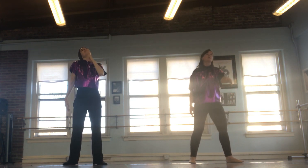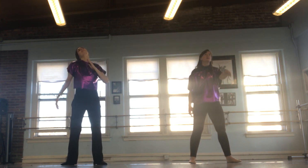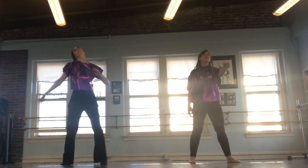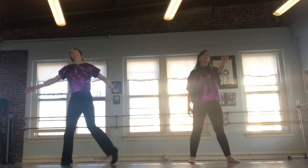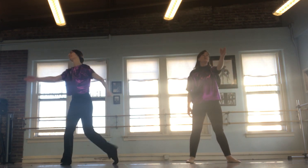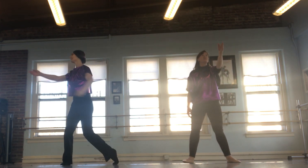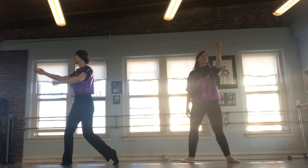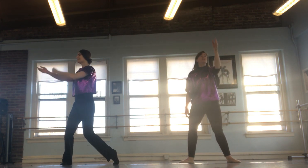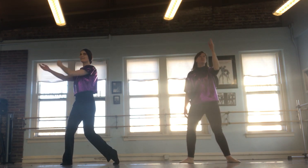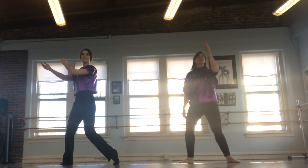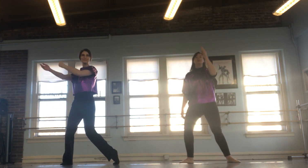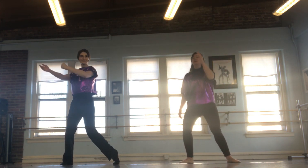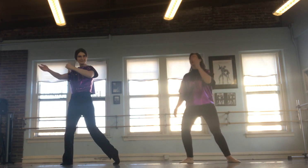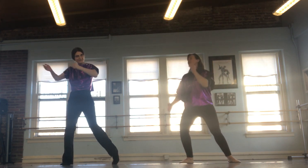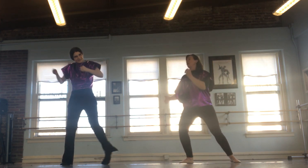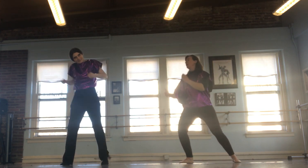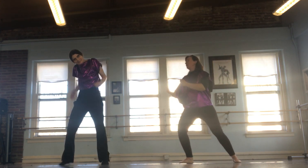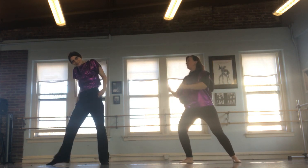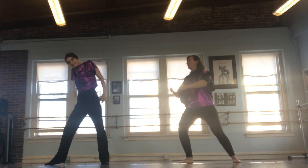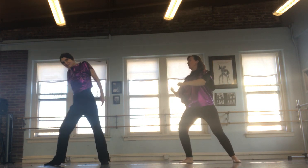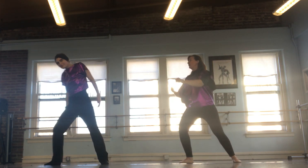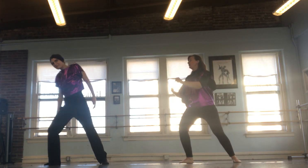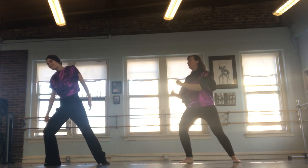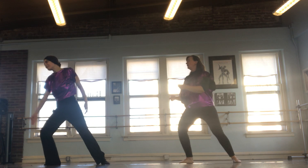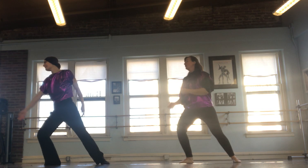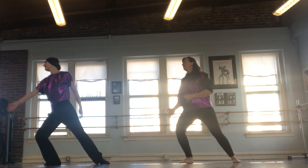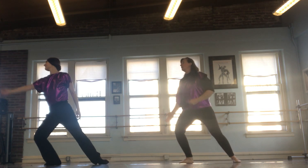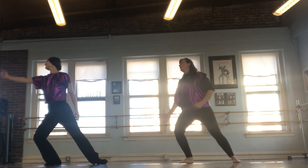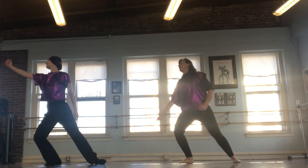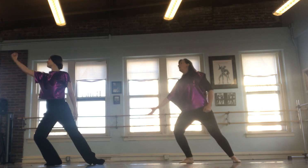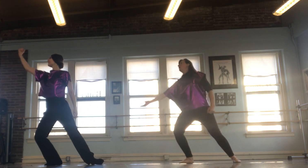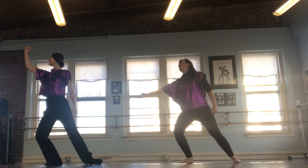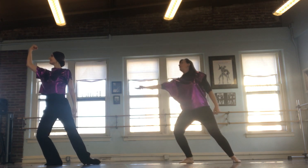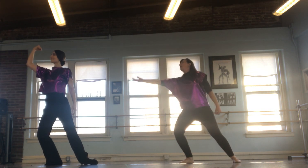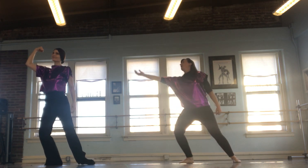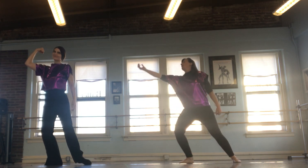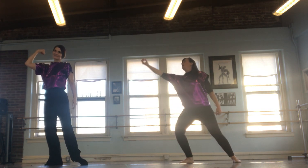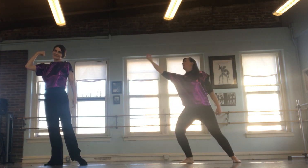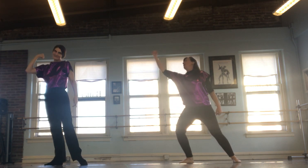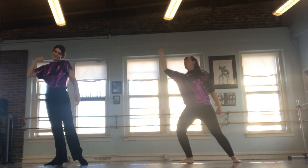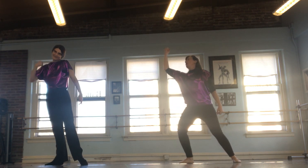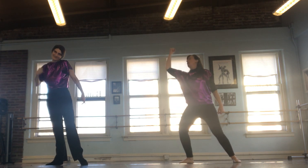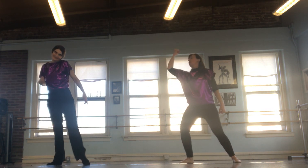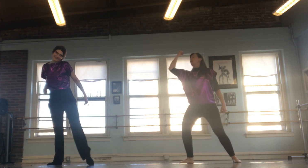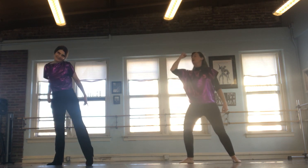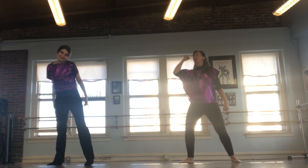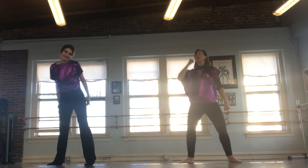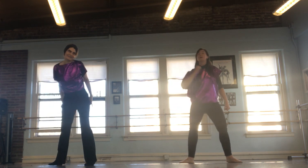Stay gentle. You are name of You